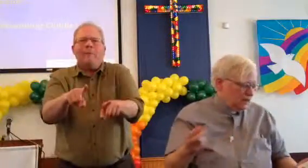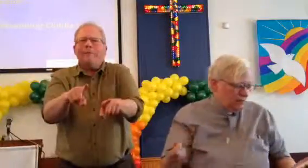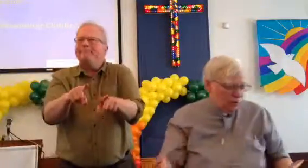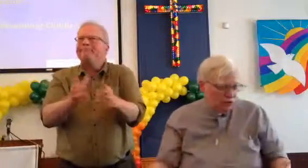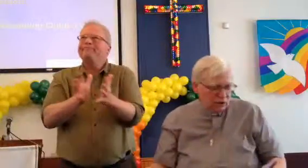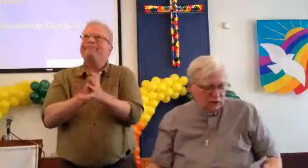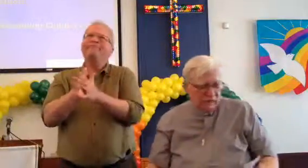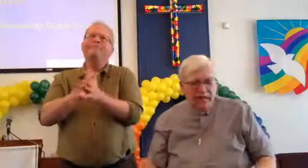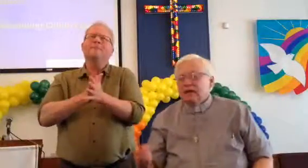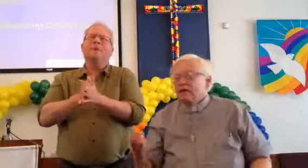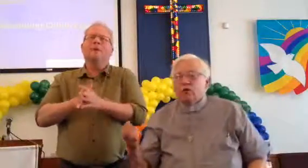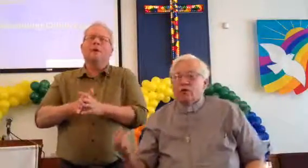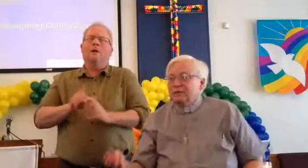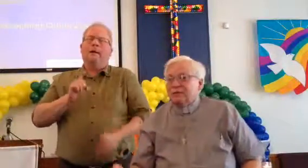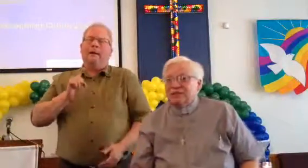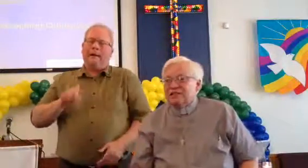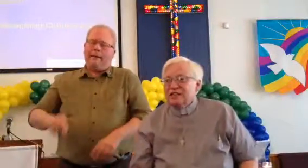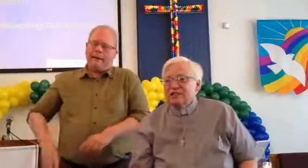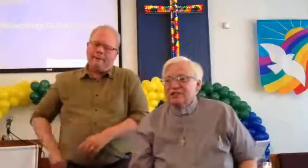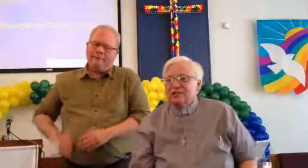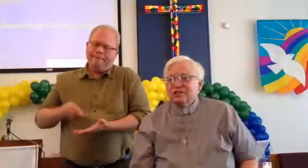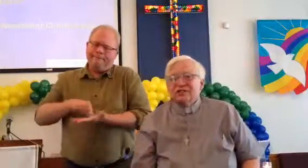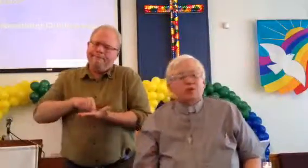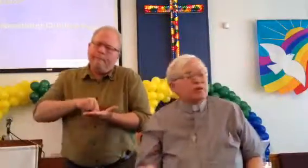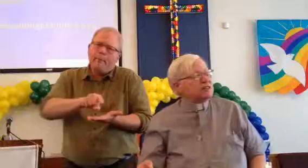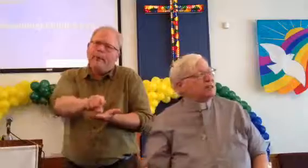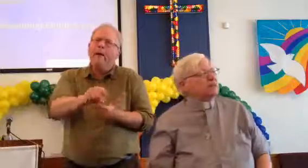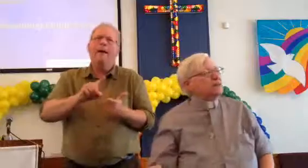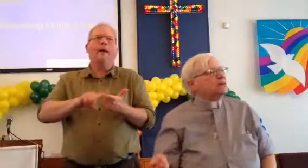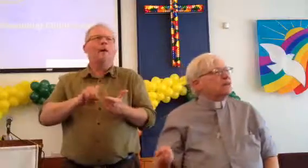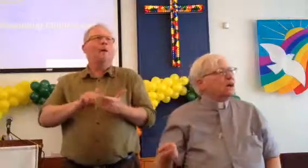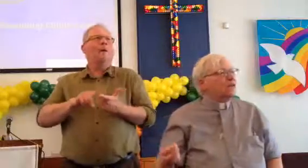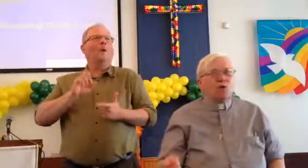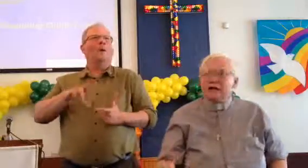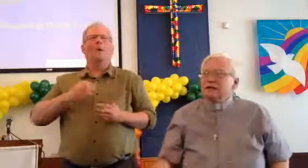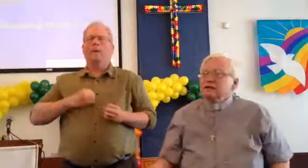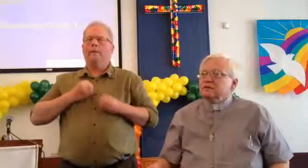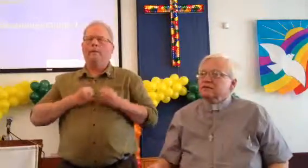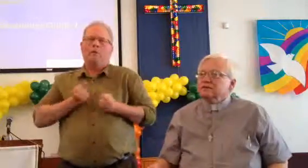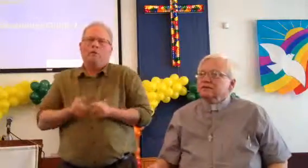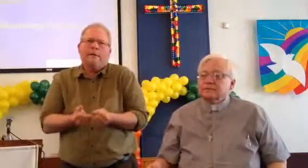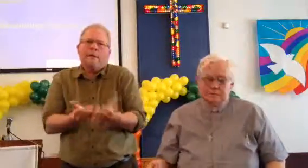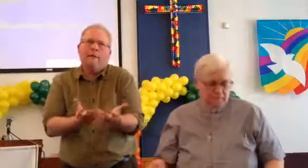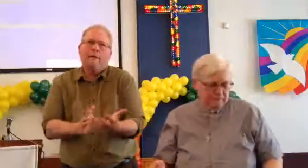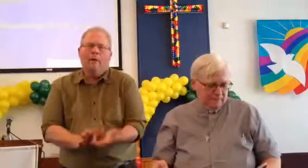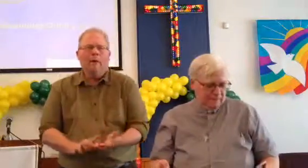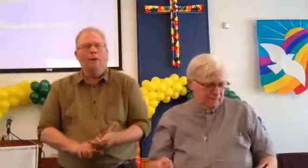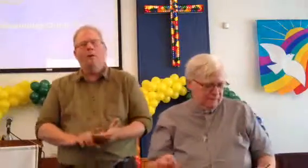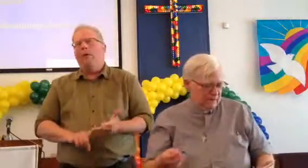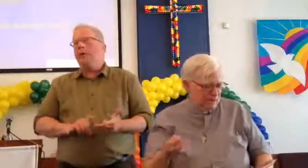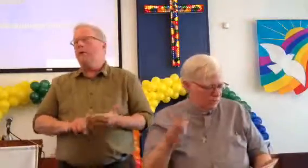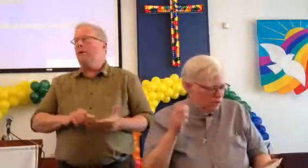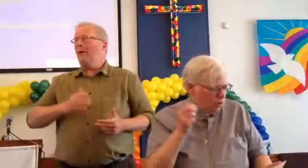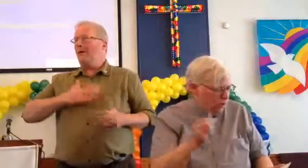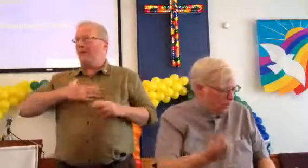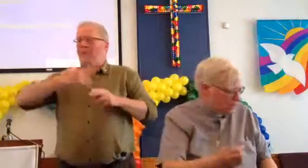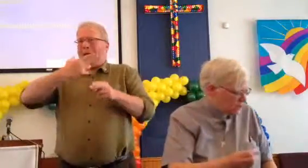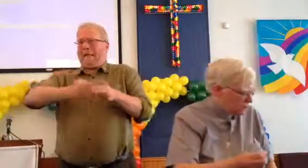emotionally, or in prestige, we simply avoid. We don't risk